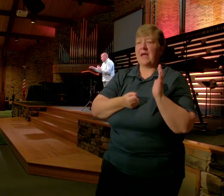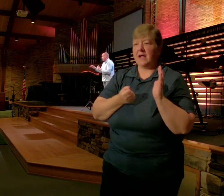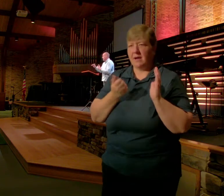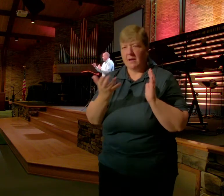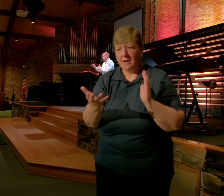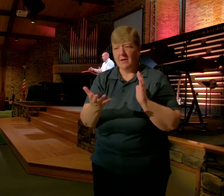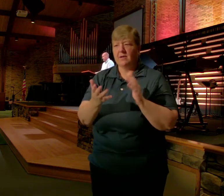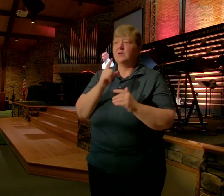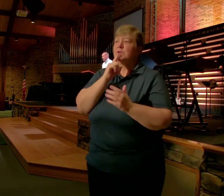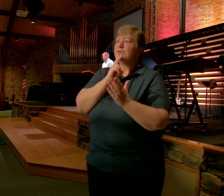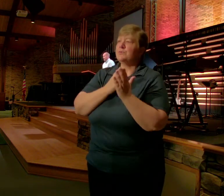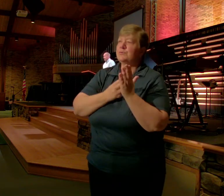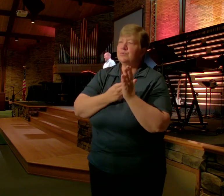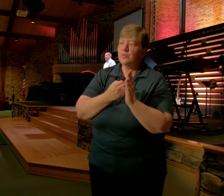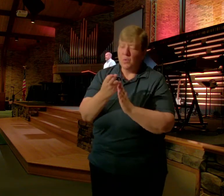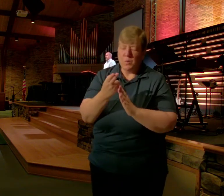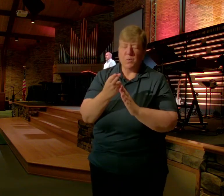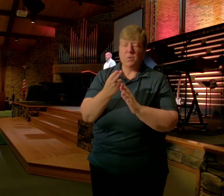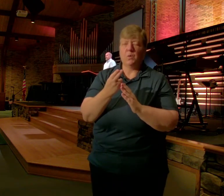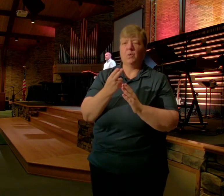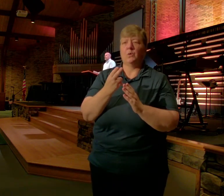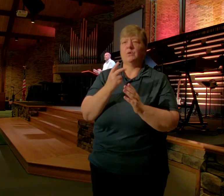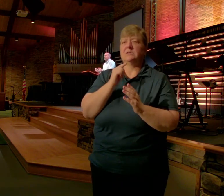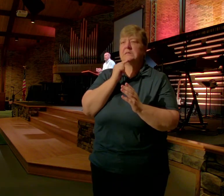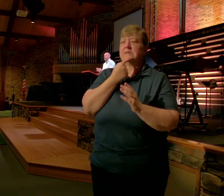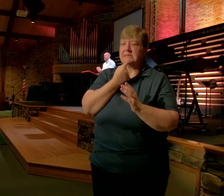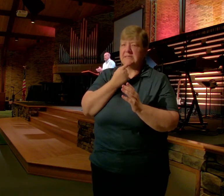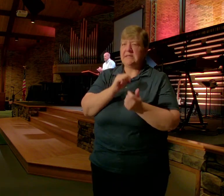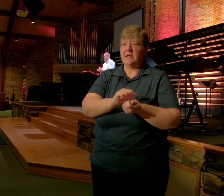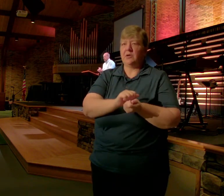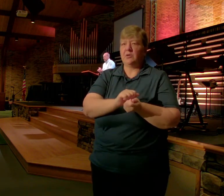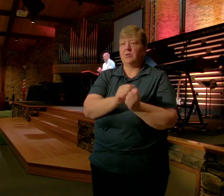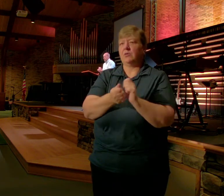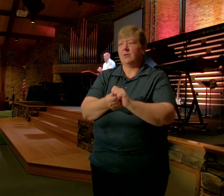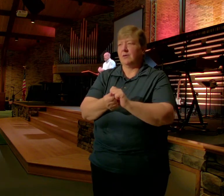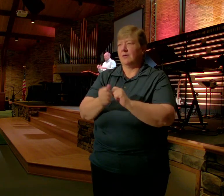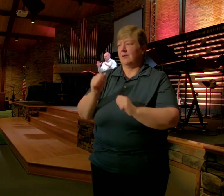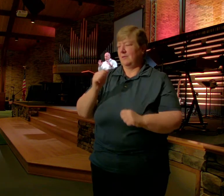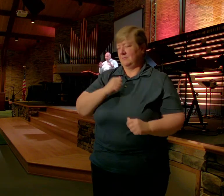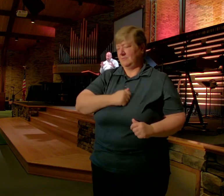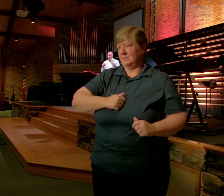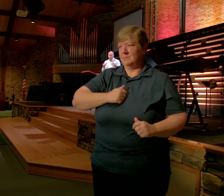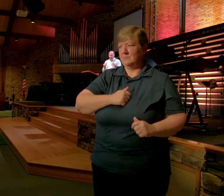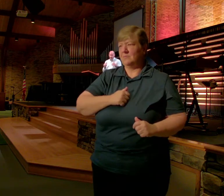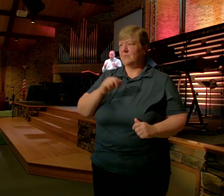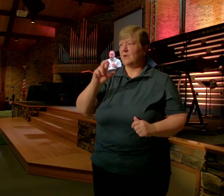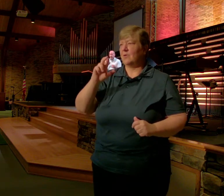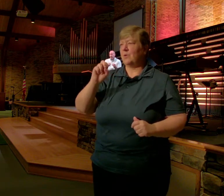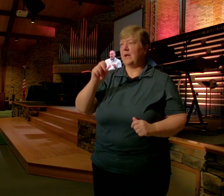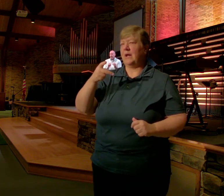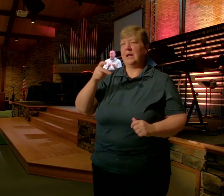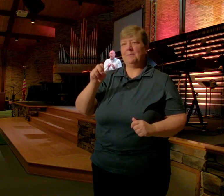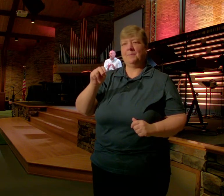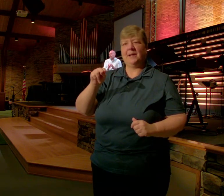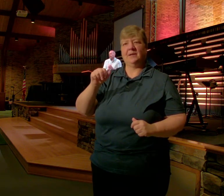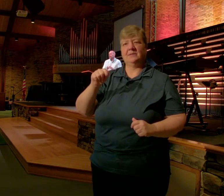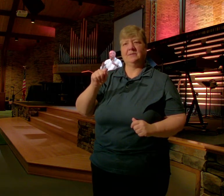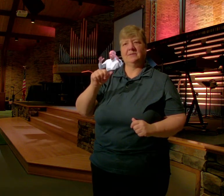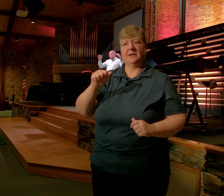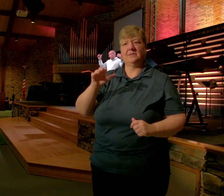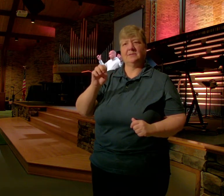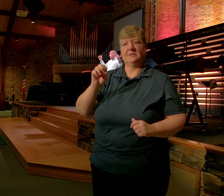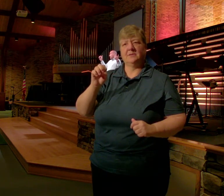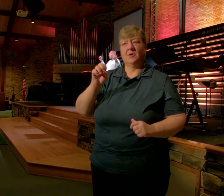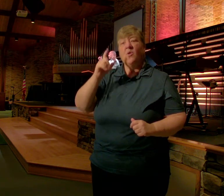Sincere Repentance That's when Repentance Becomes real See a lot Of people Think Repentance Becomes real